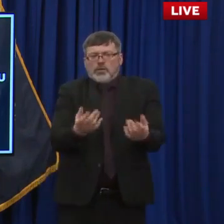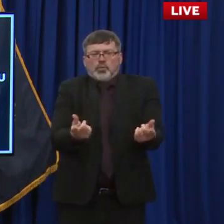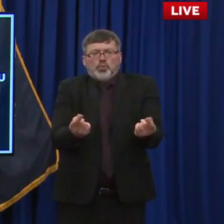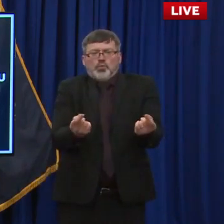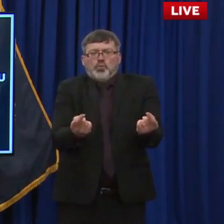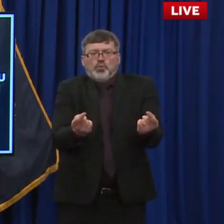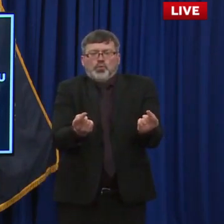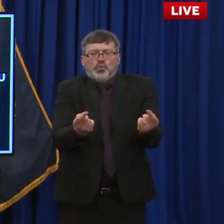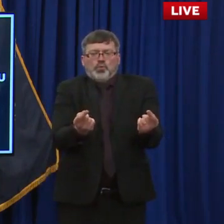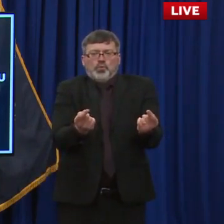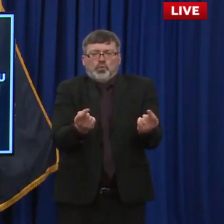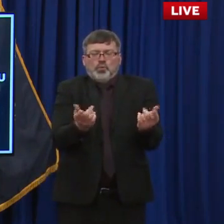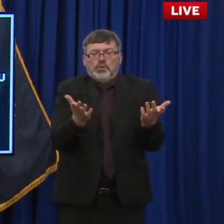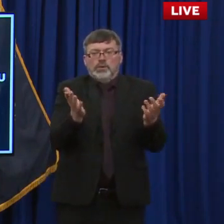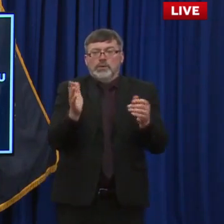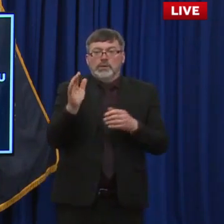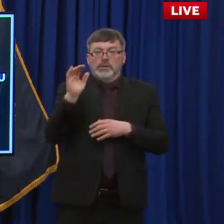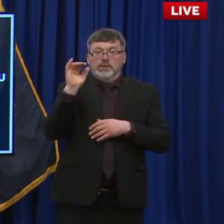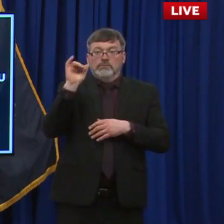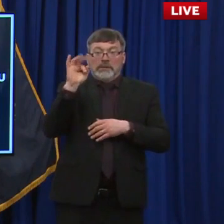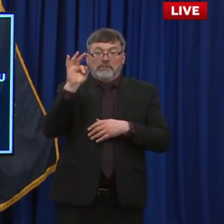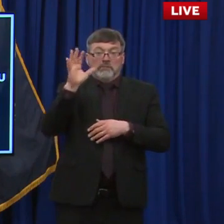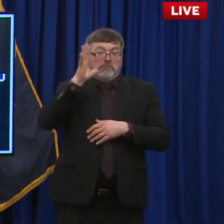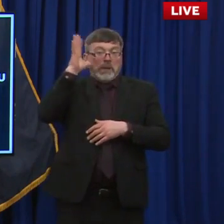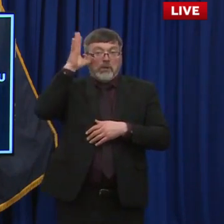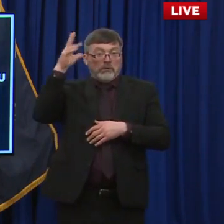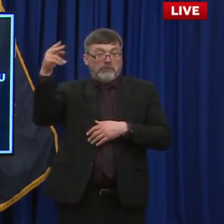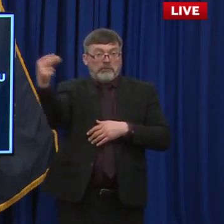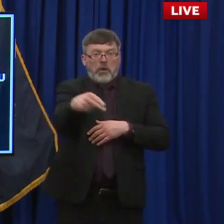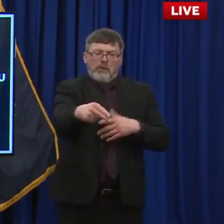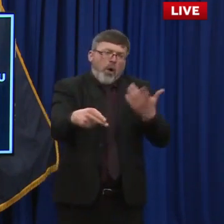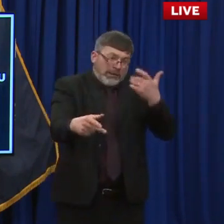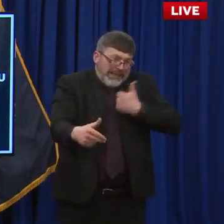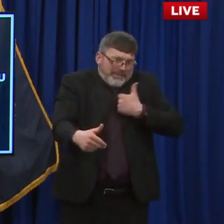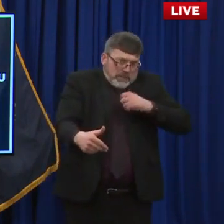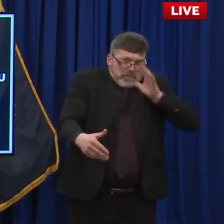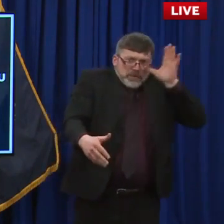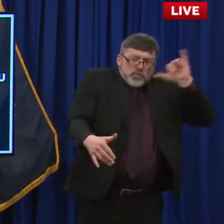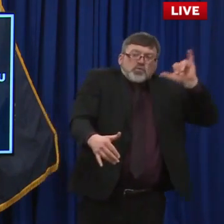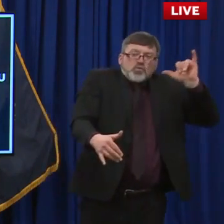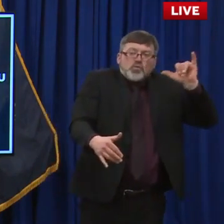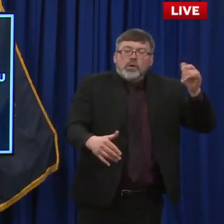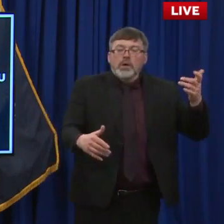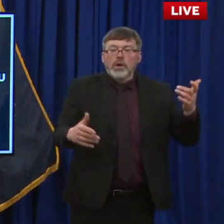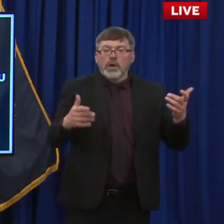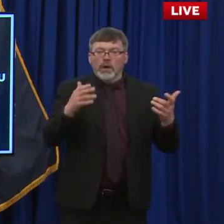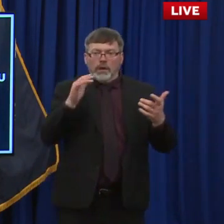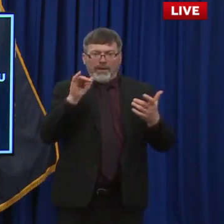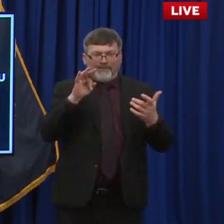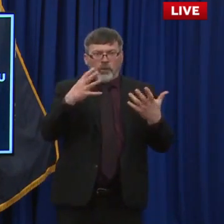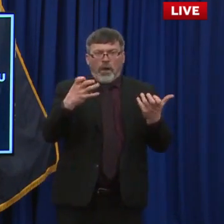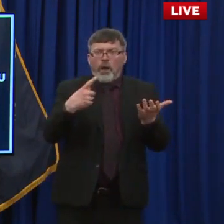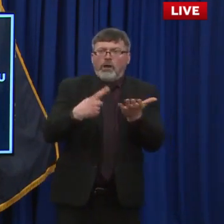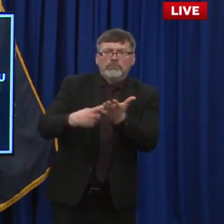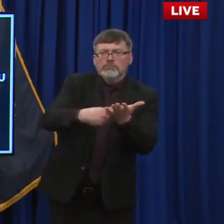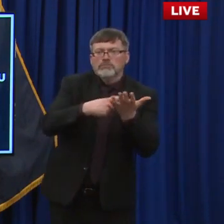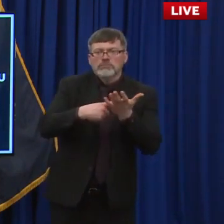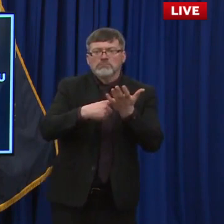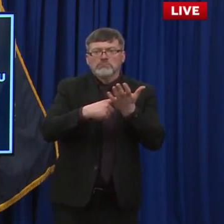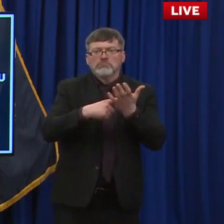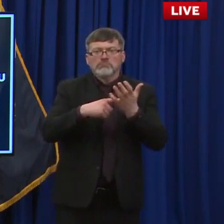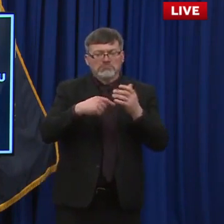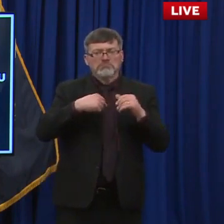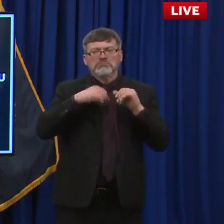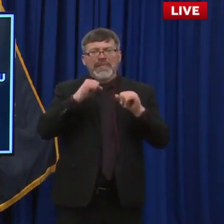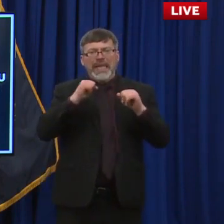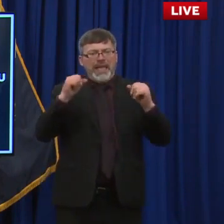if, as a parent, and I'm a parent of students, if there's issues of, of what's being discussed in the classroom, I always have the ability to talk to the teachers, to work with the school board,